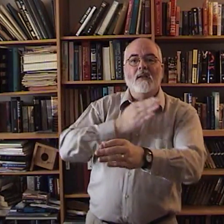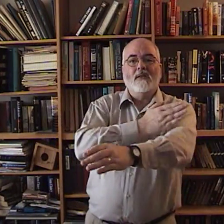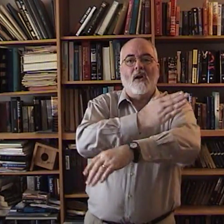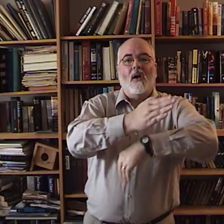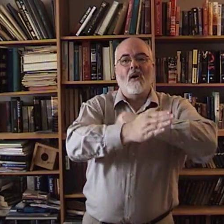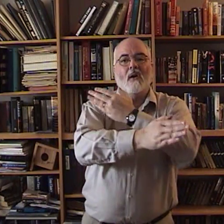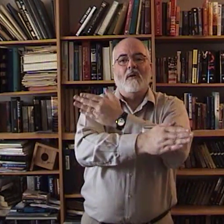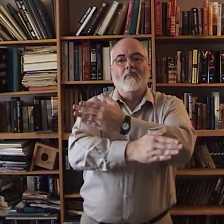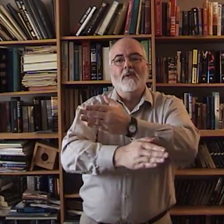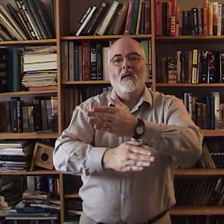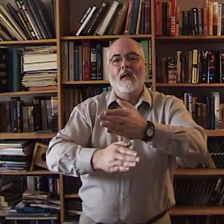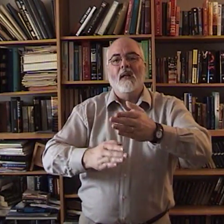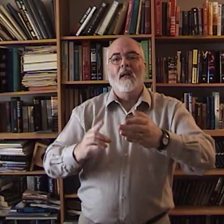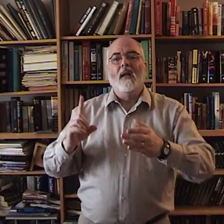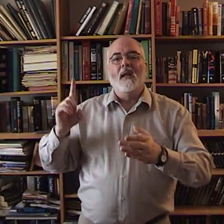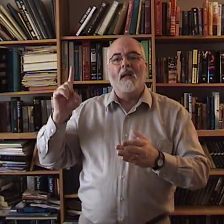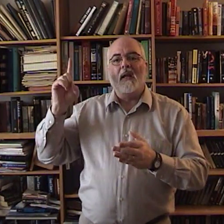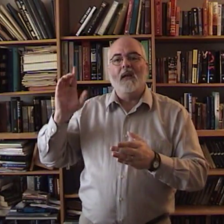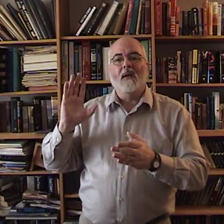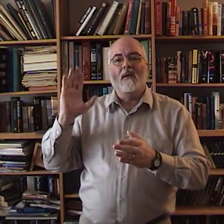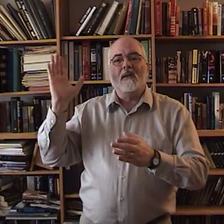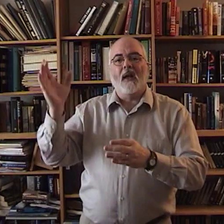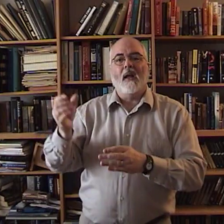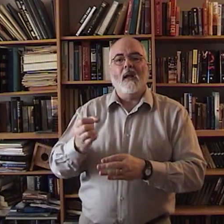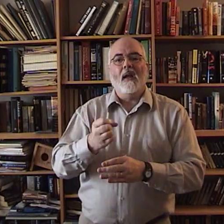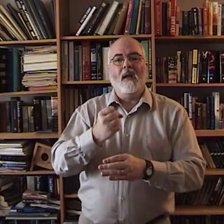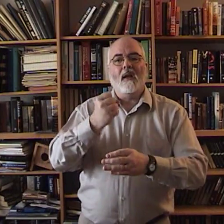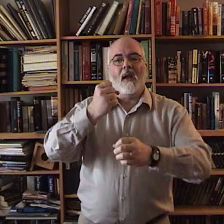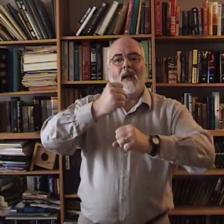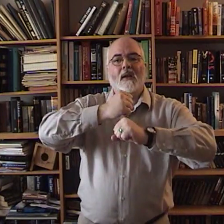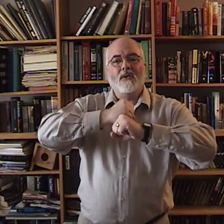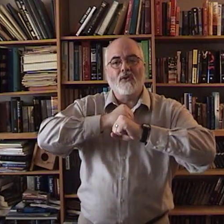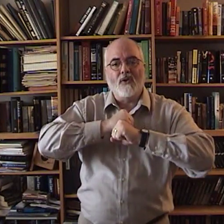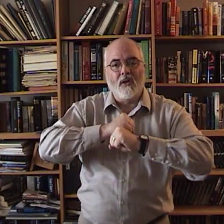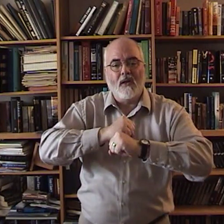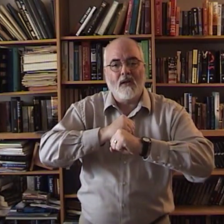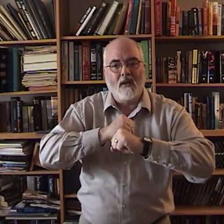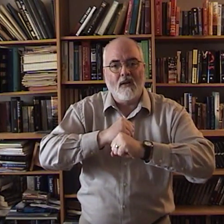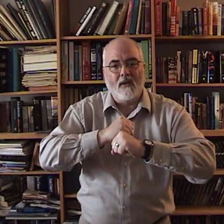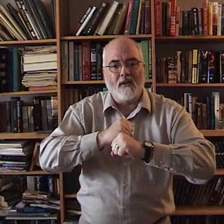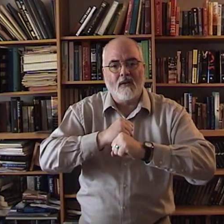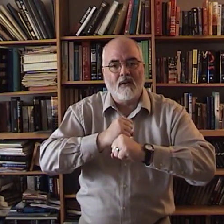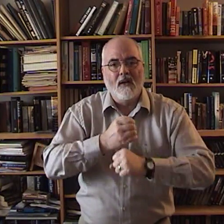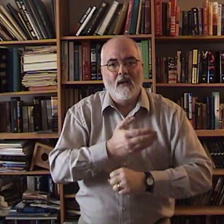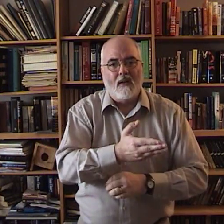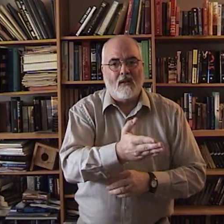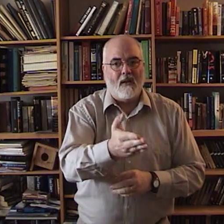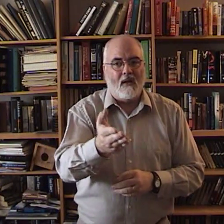arms he'll take and shield thee.